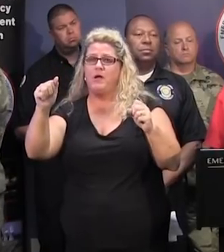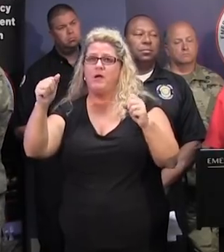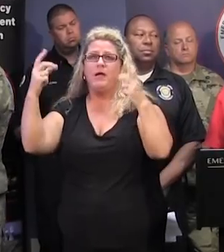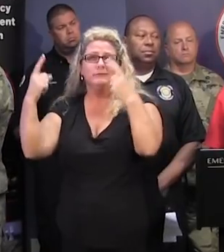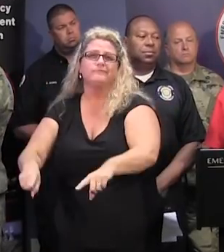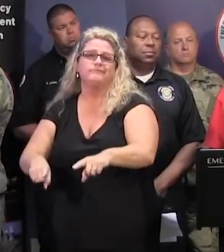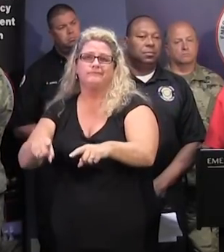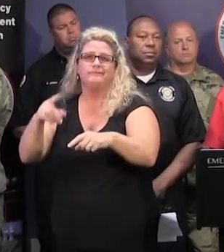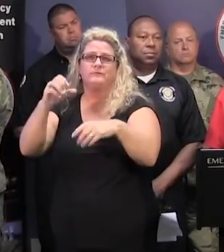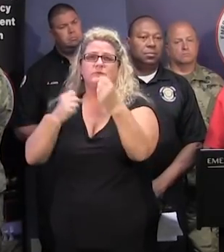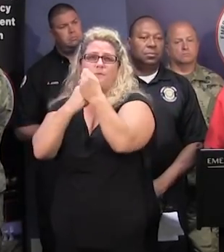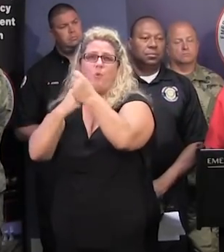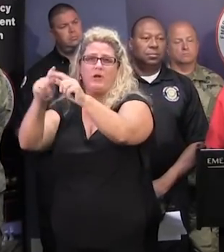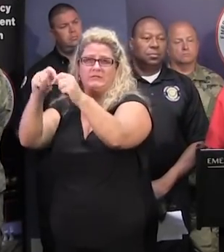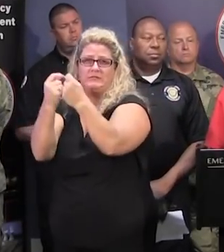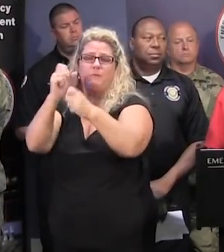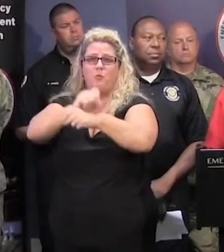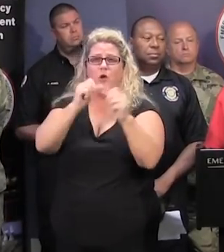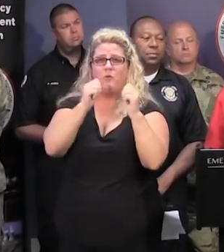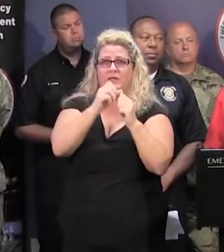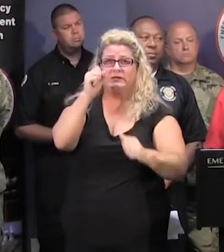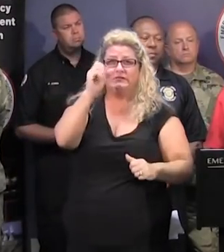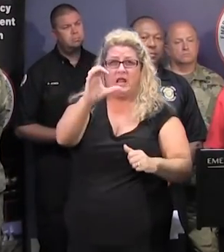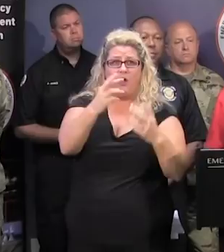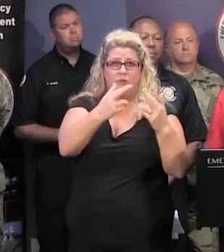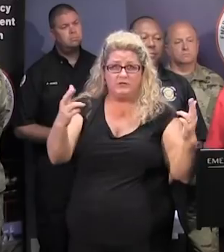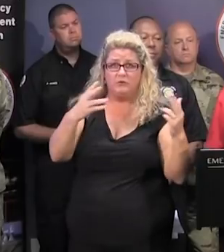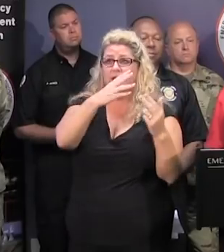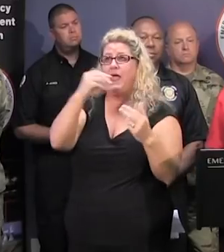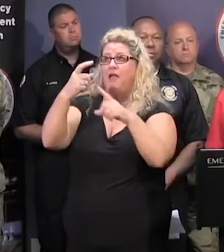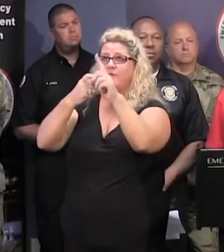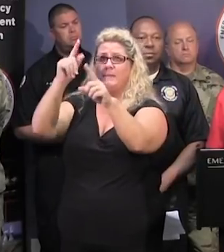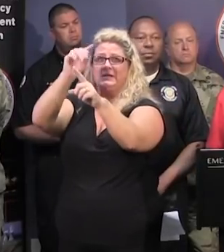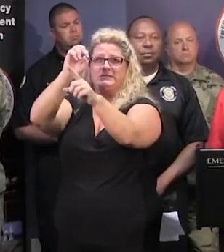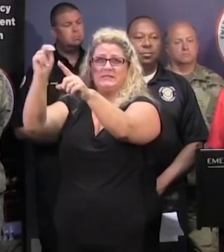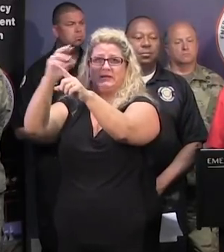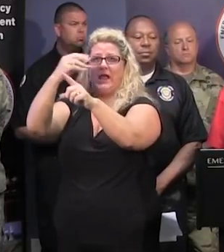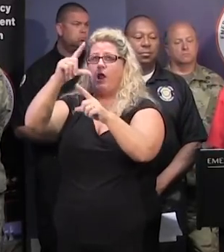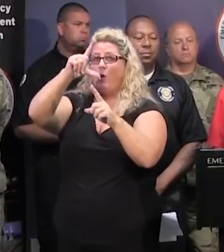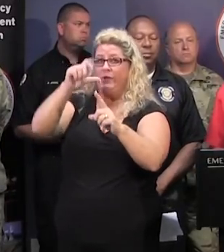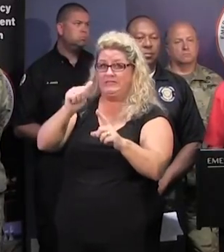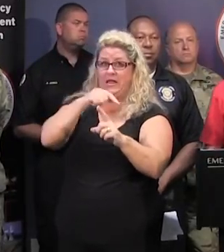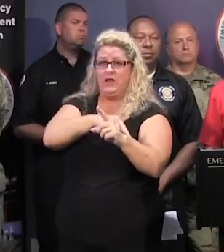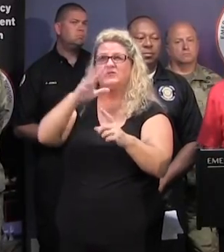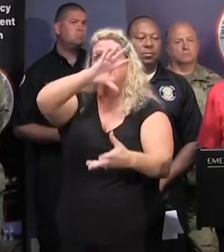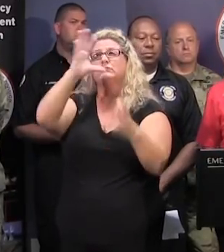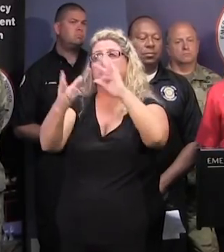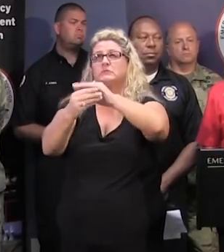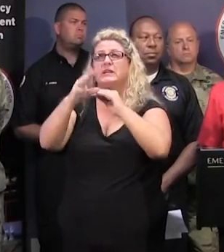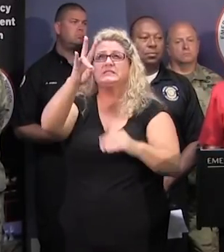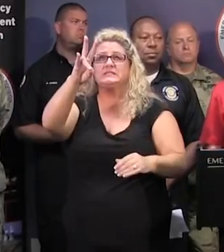our South Carolina resources, as well as those that came from Tennessee and Louisiana. So we now have about 750